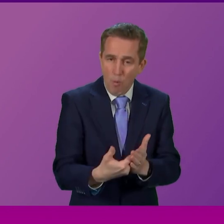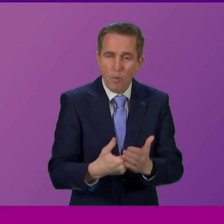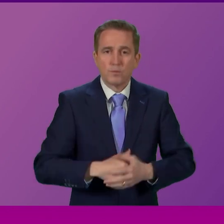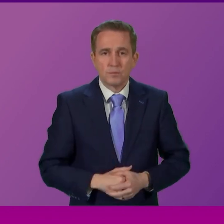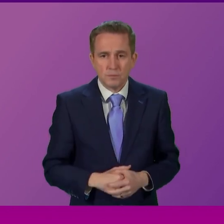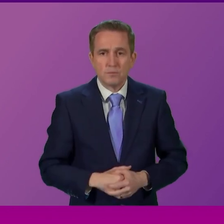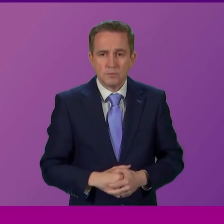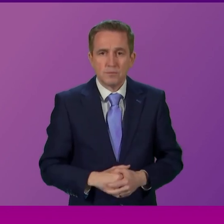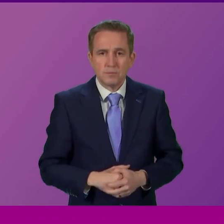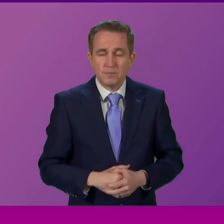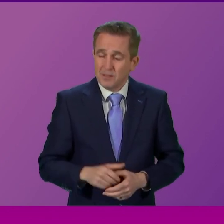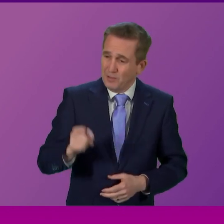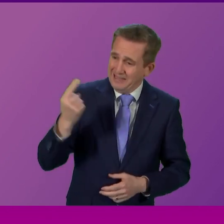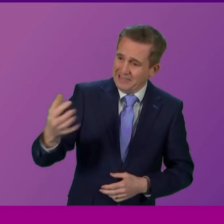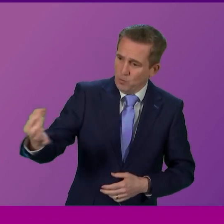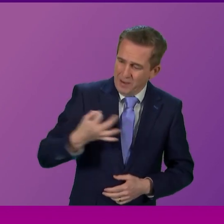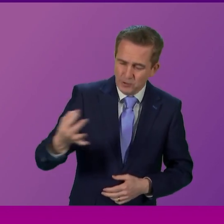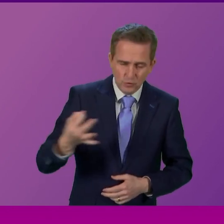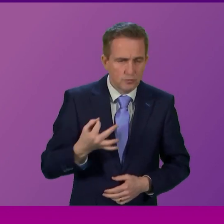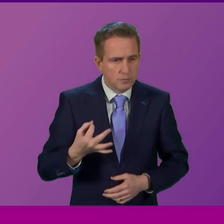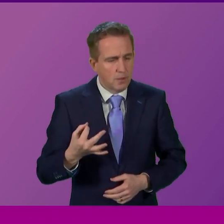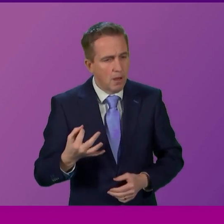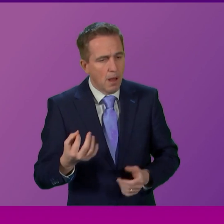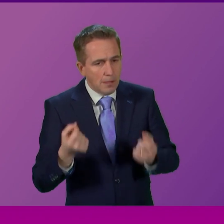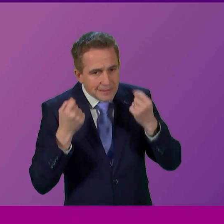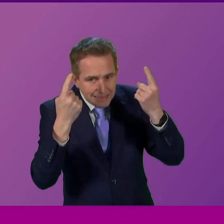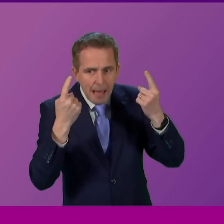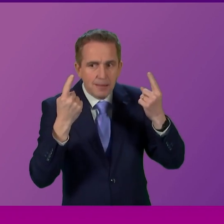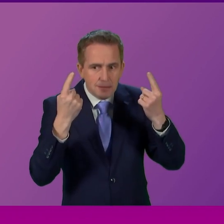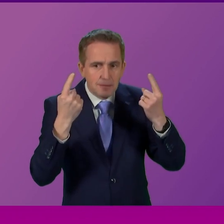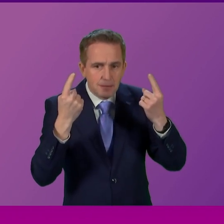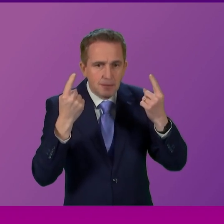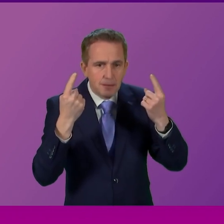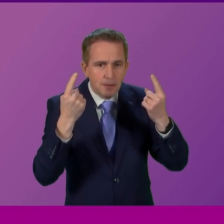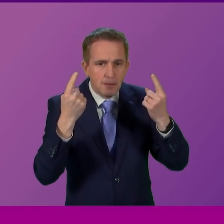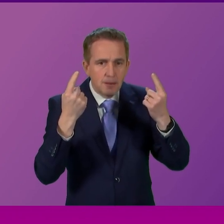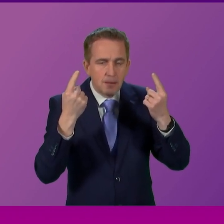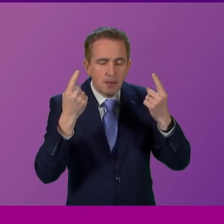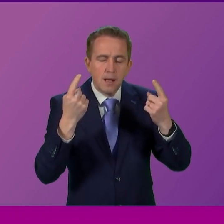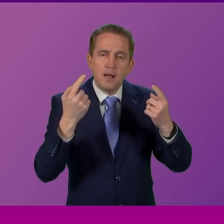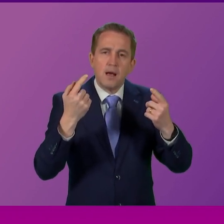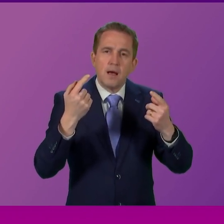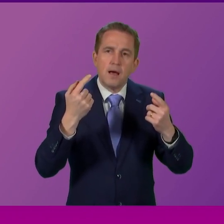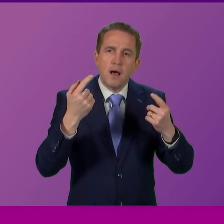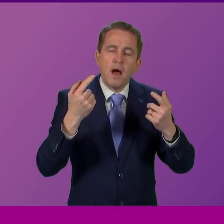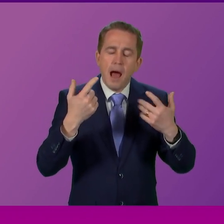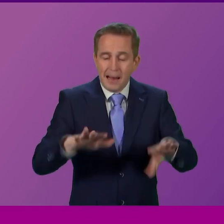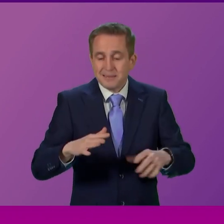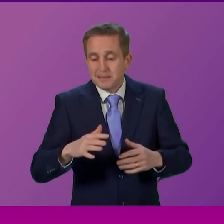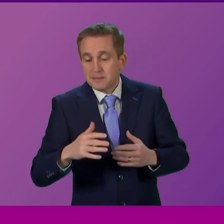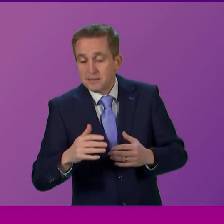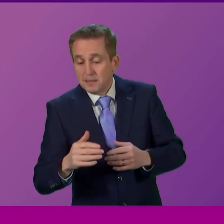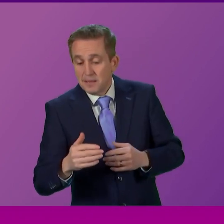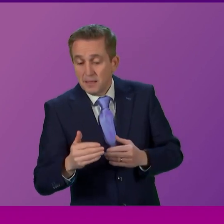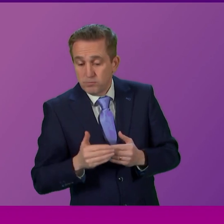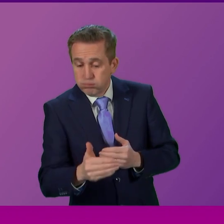asks, I simply say that I expect, of course, with the action that we brought forward that we will see improvement in the very